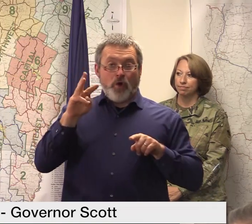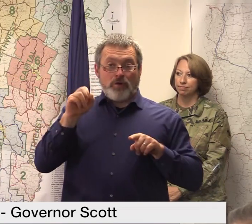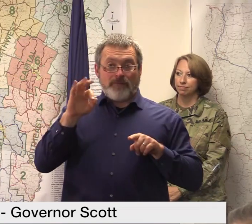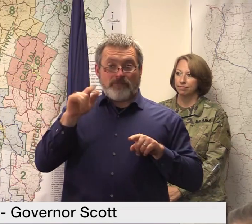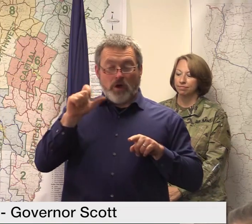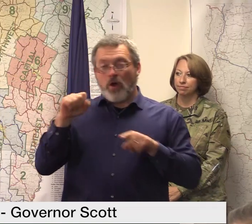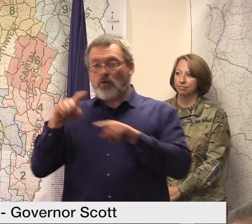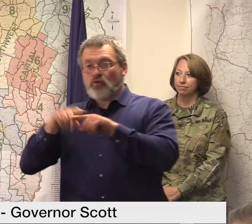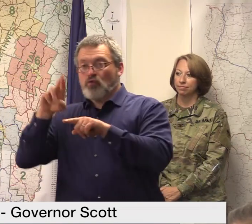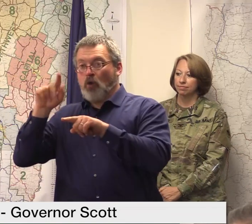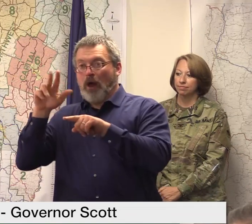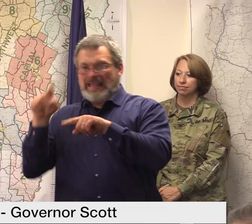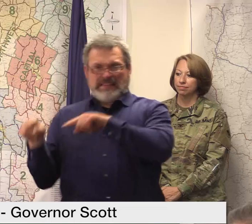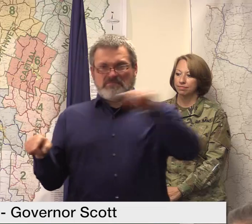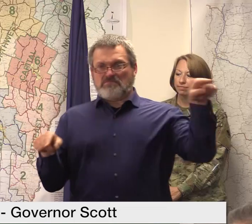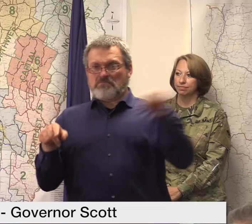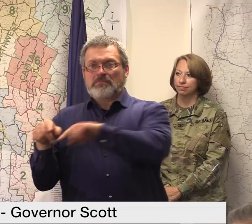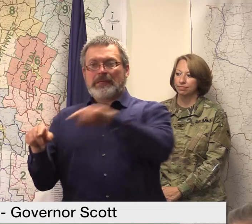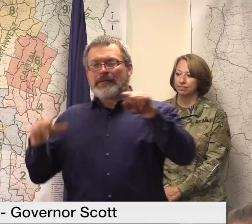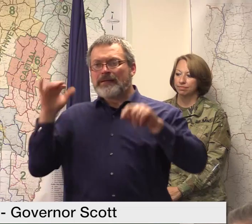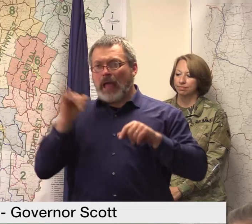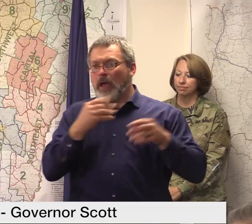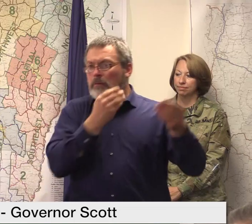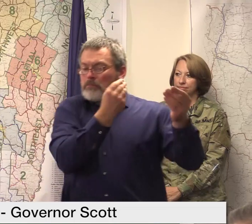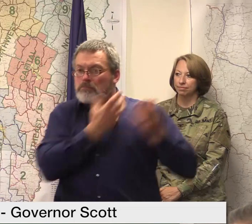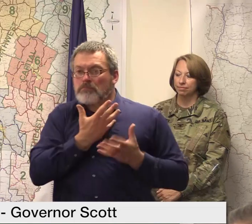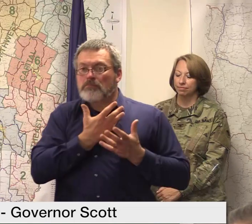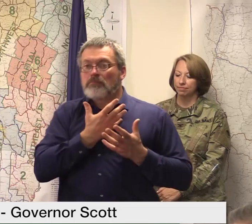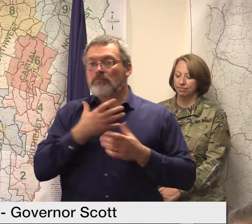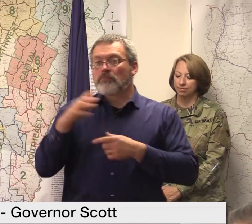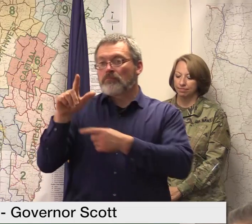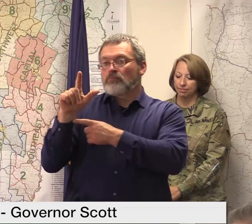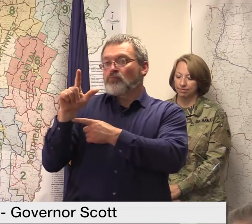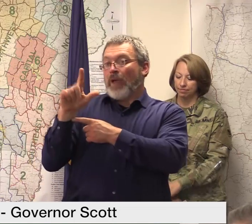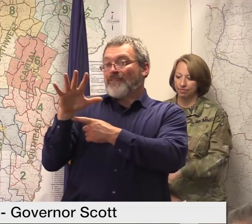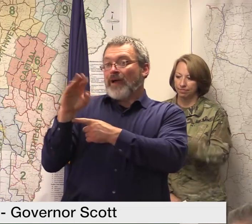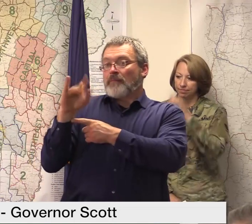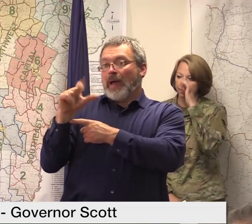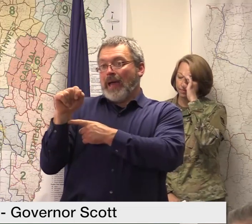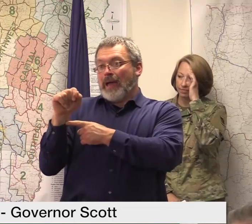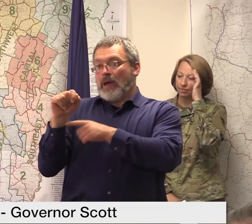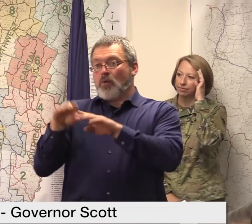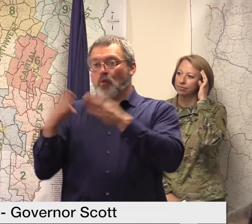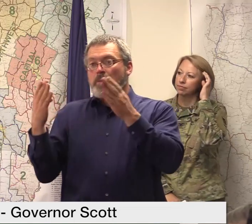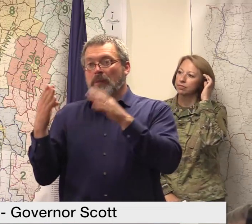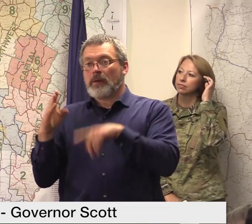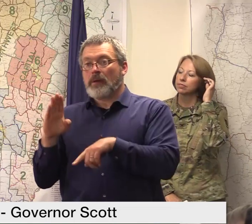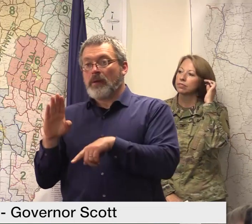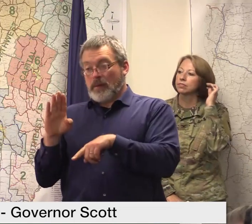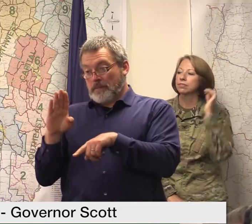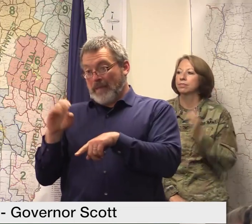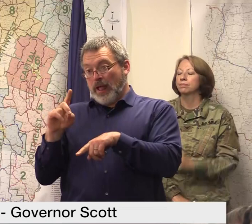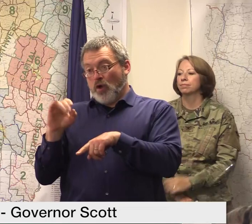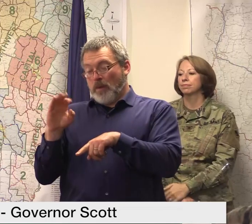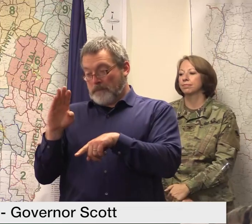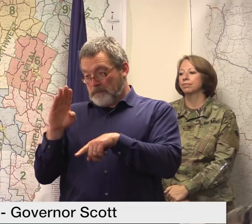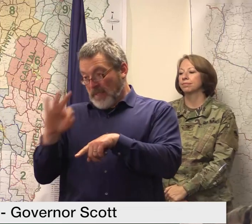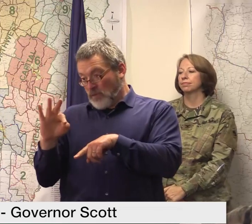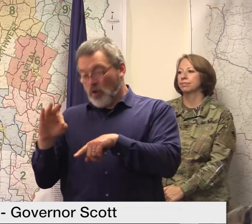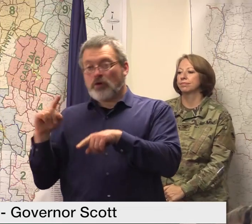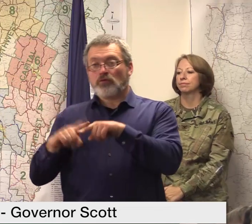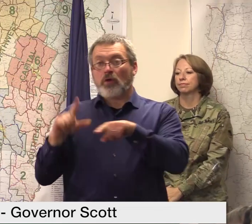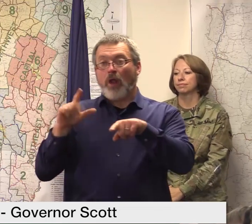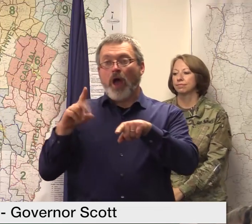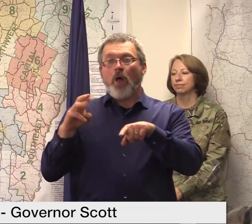25 miles of that line opened from bellis falls to ludlow that is able to now serve the talk mill in ludlow